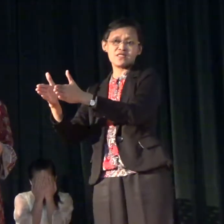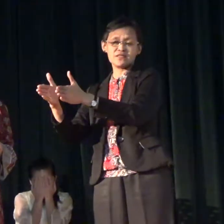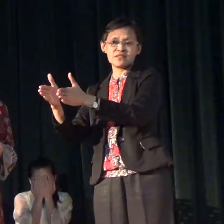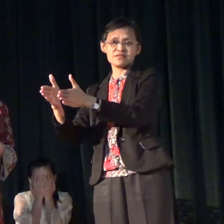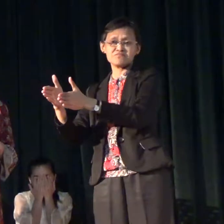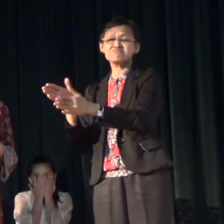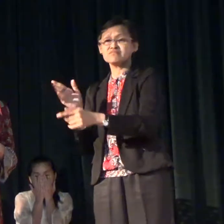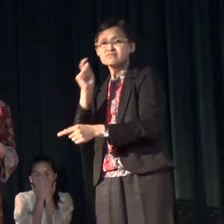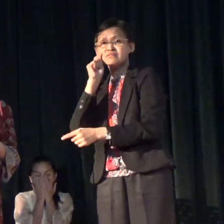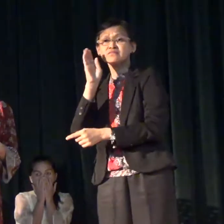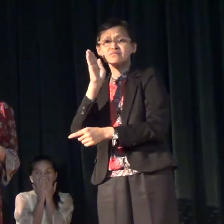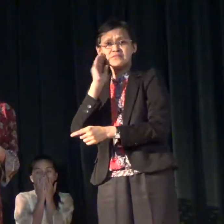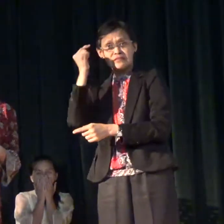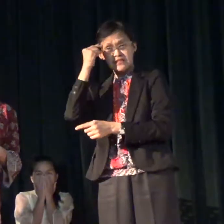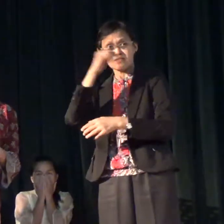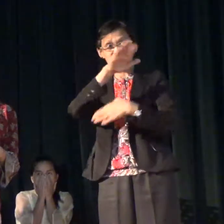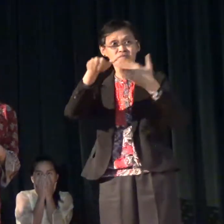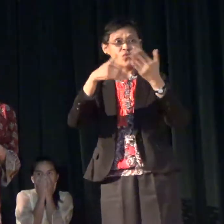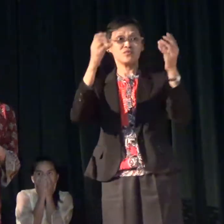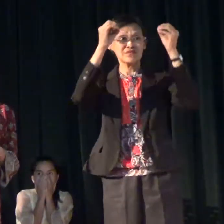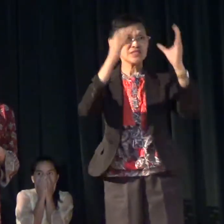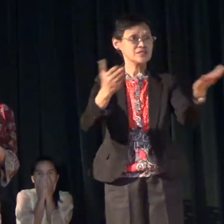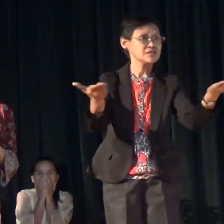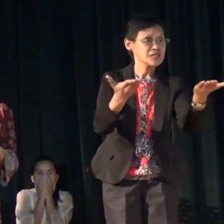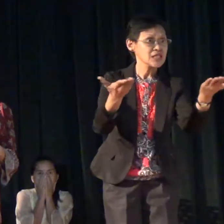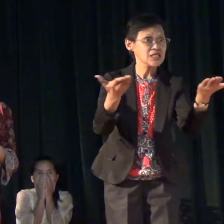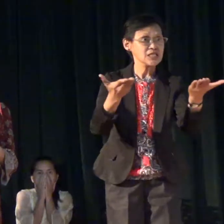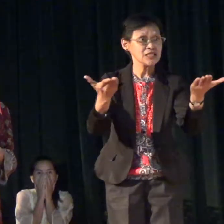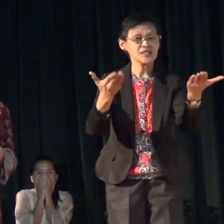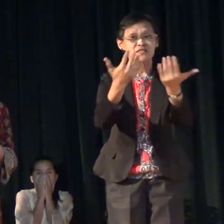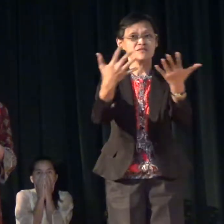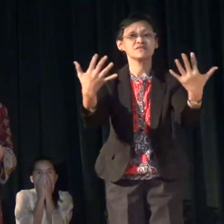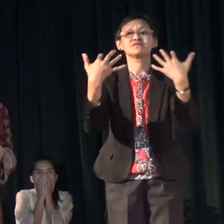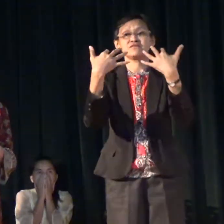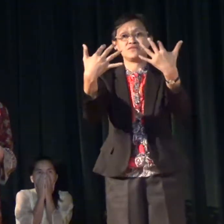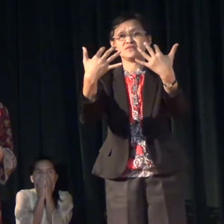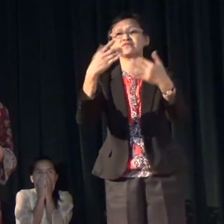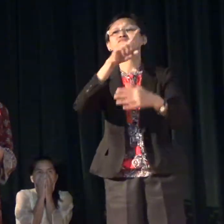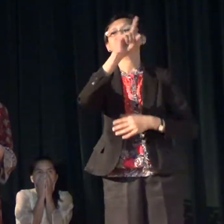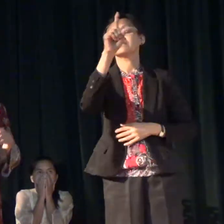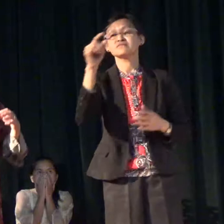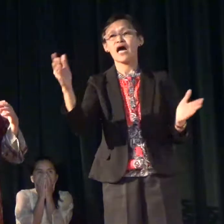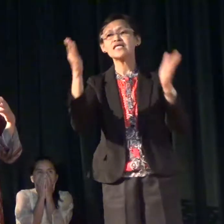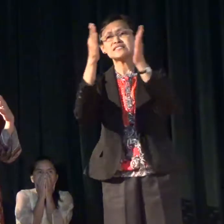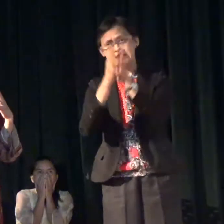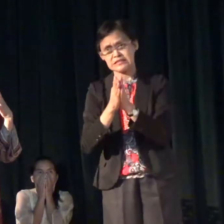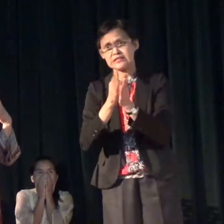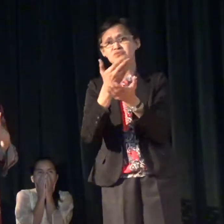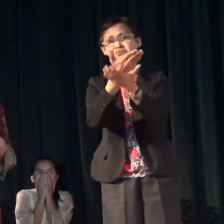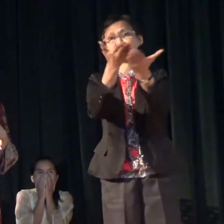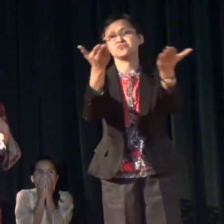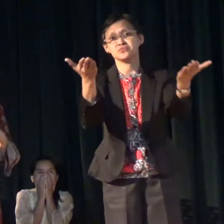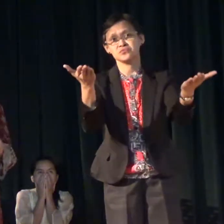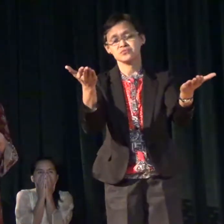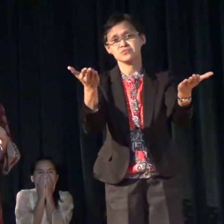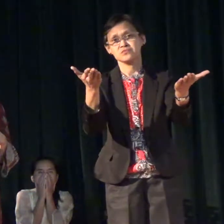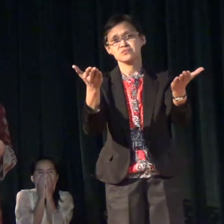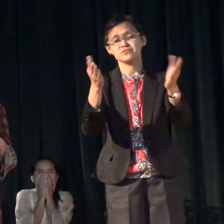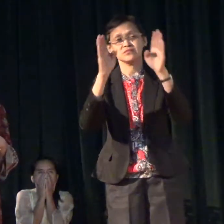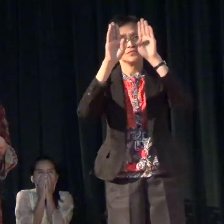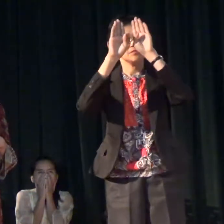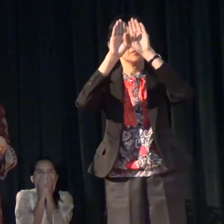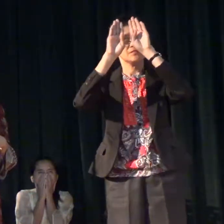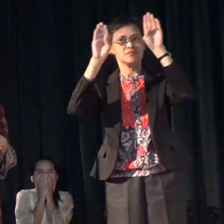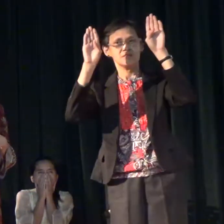so I think for all educators here in the audience my request is keep an open